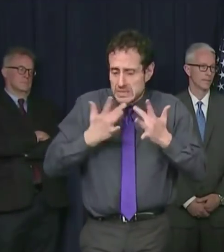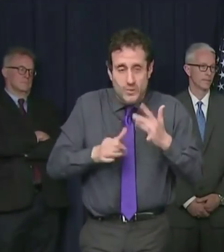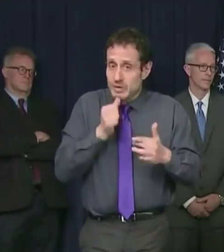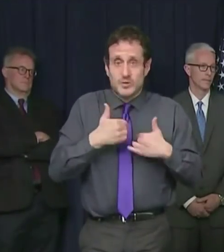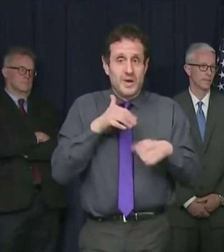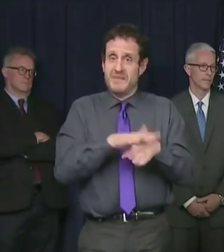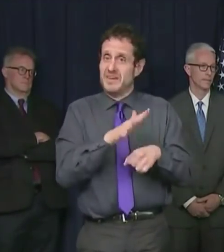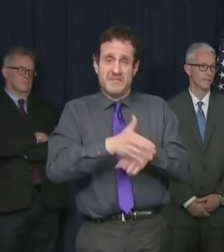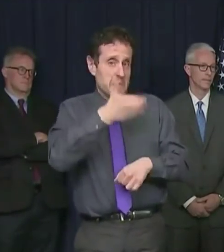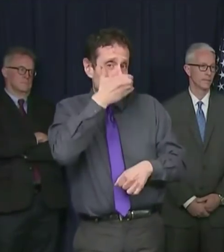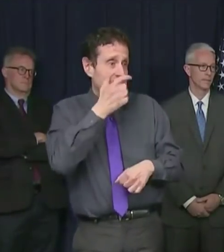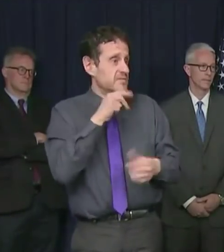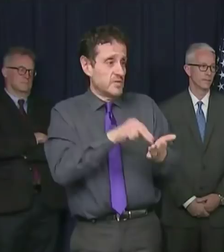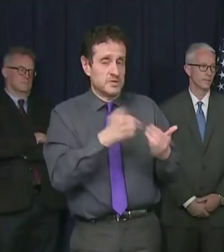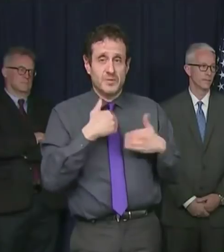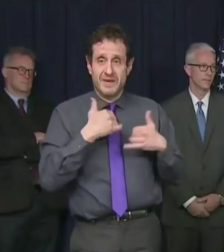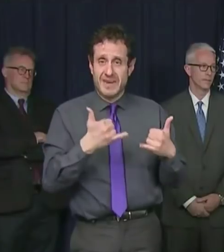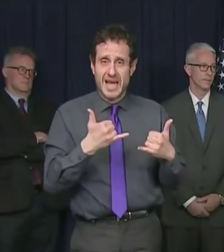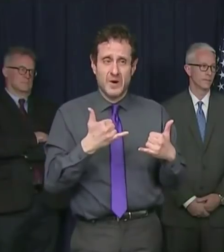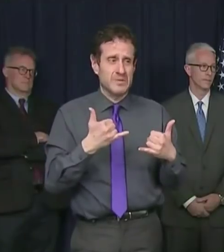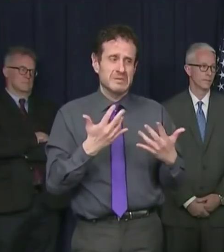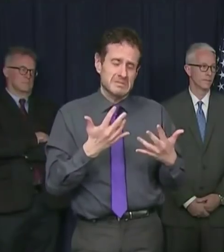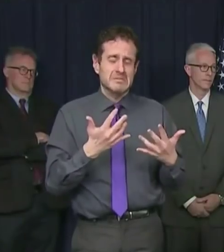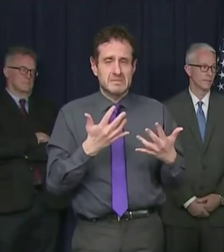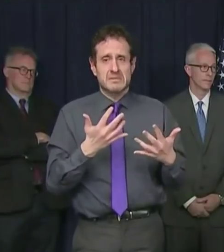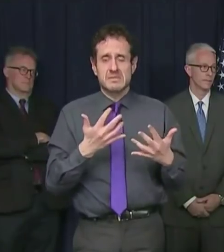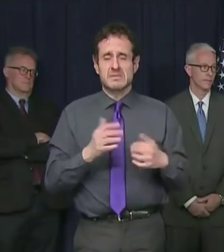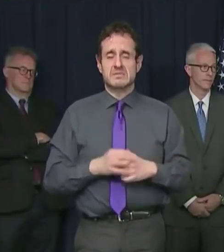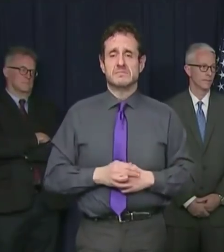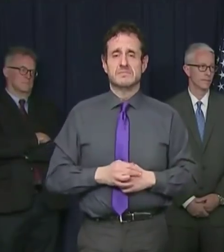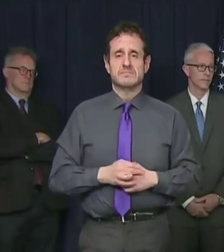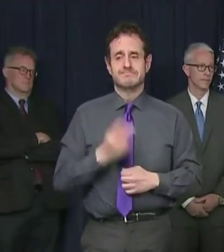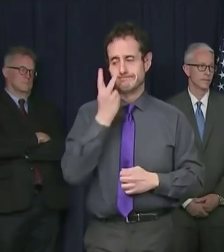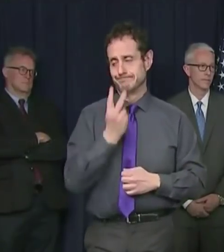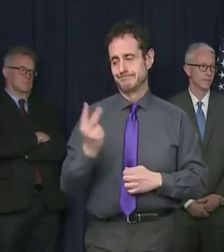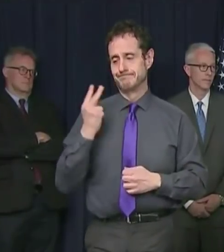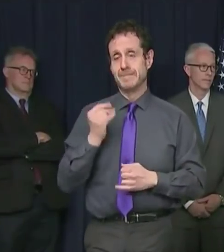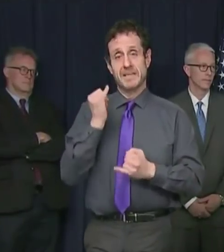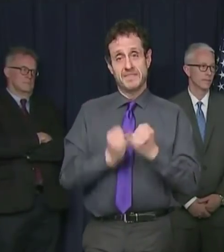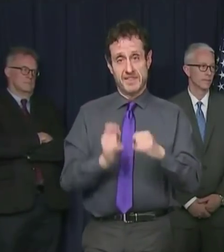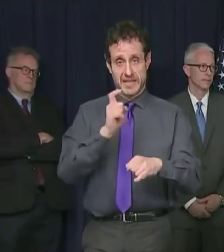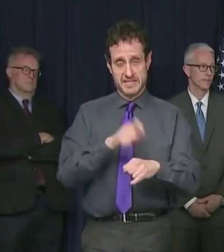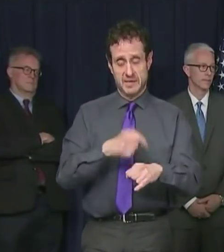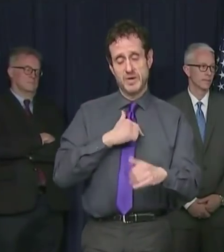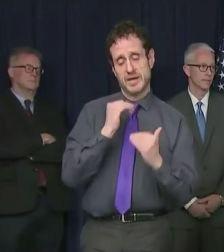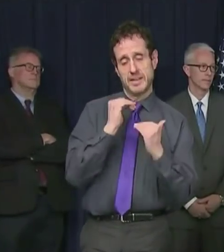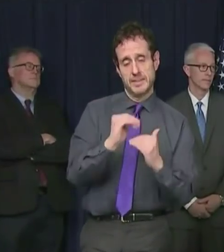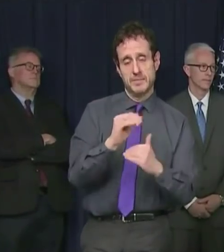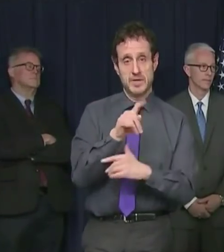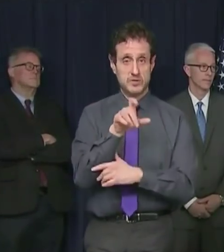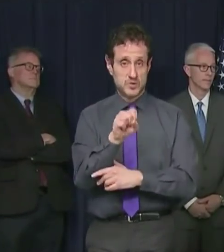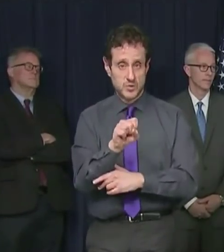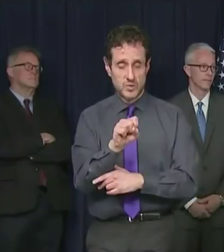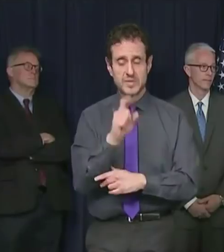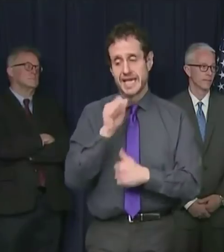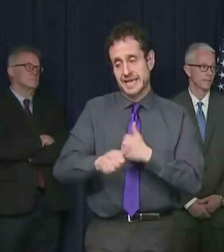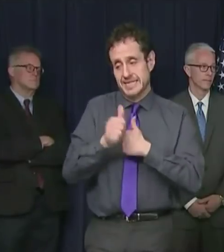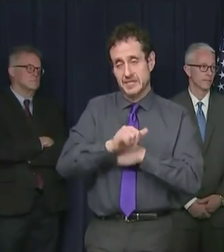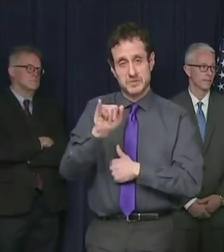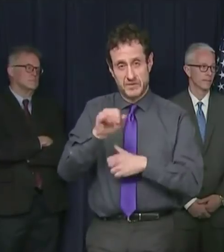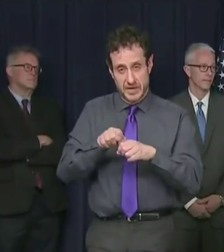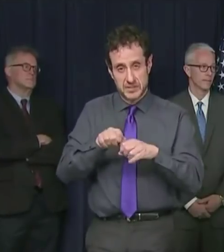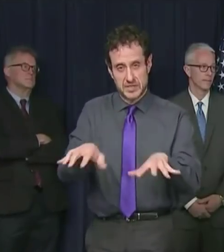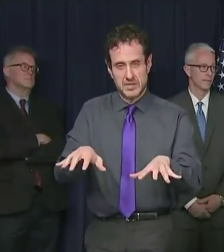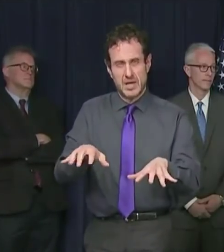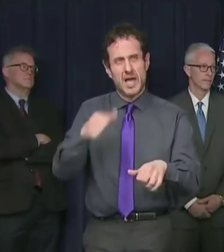for the nurses that we have. Looking back to the last time we were limited tools and having a dangerous infection